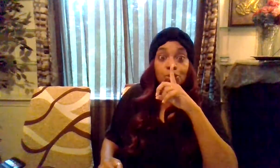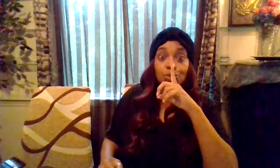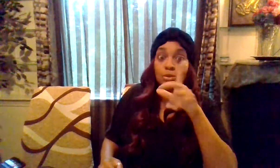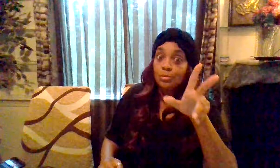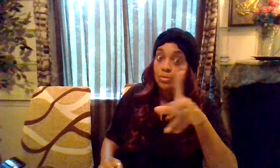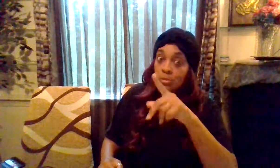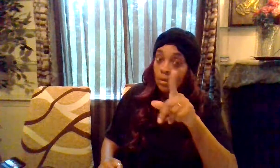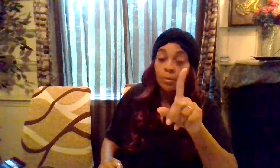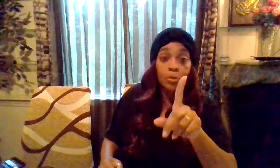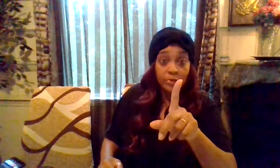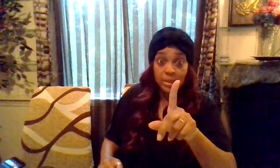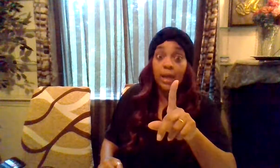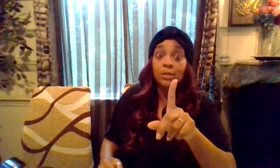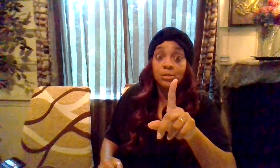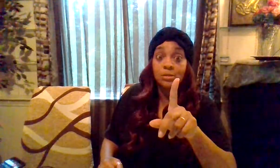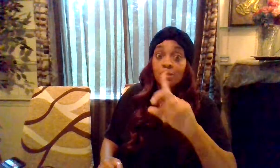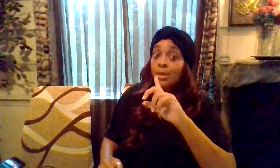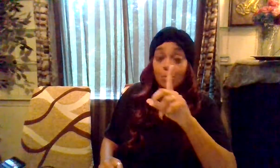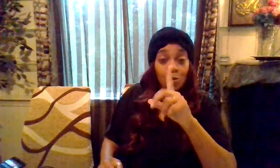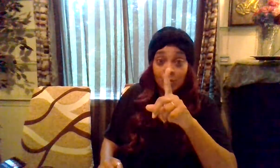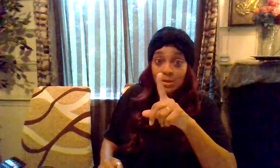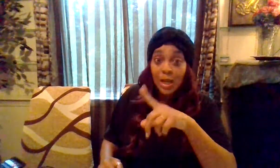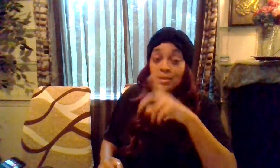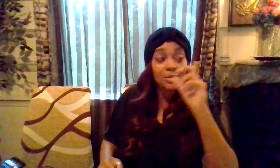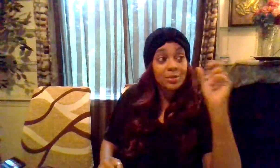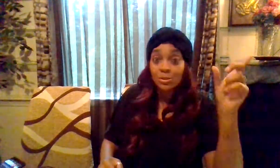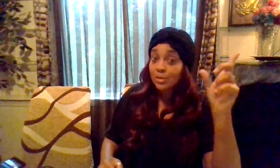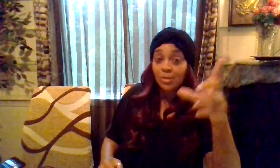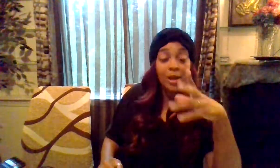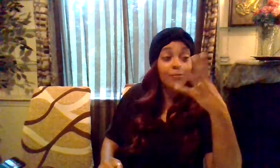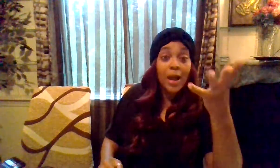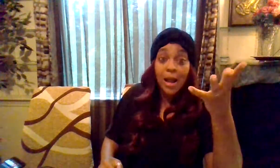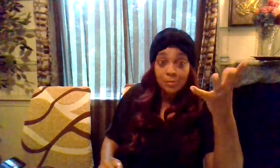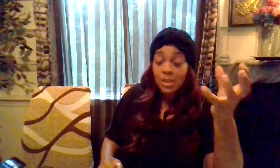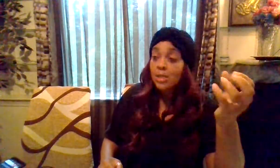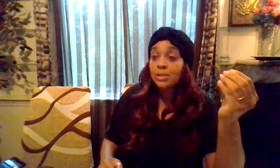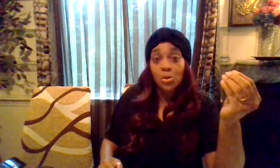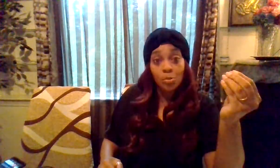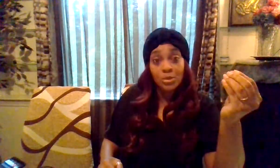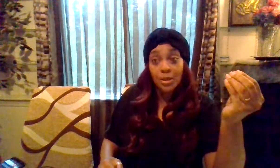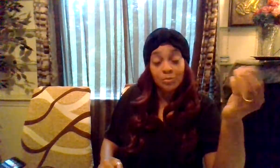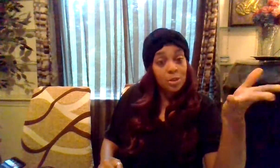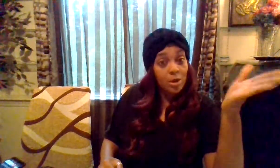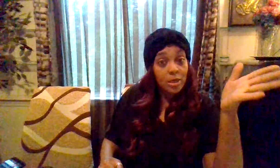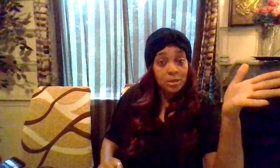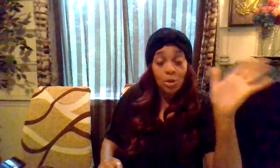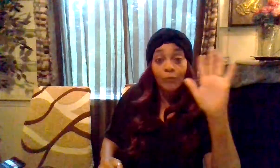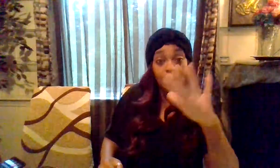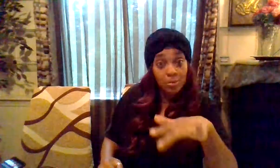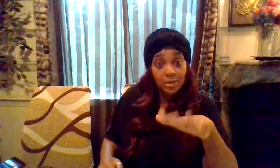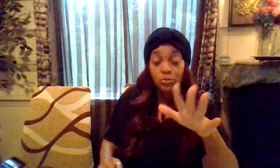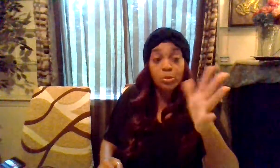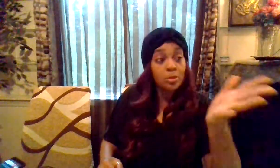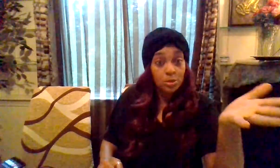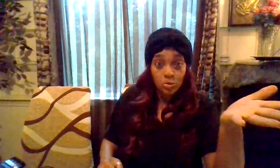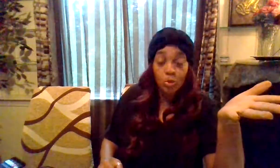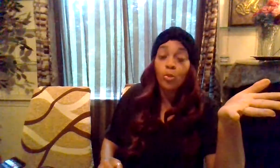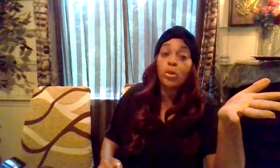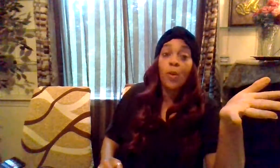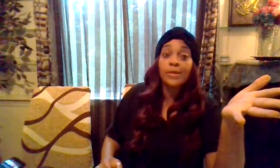move in silence keep moving in silence because there's some kind of vibes that's going to be over here and it's going to flip that script and you're going to wonder why